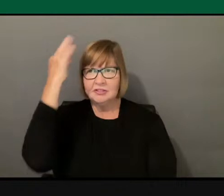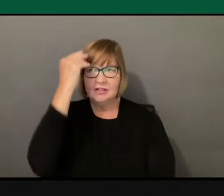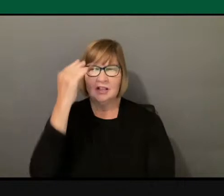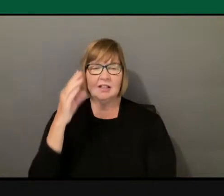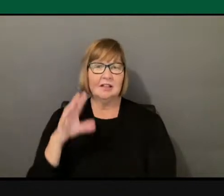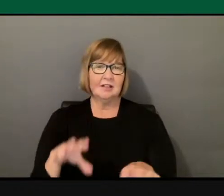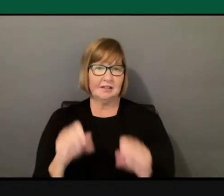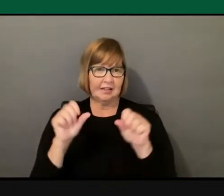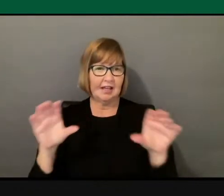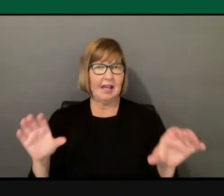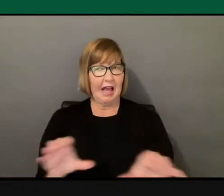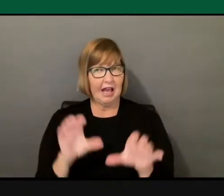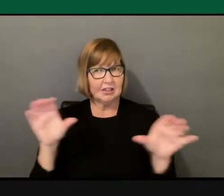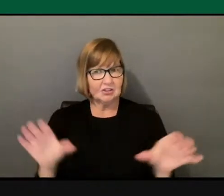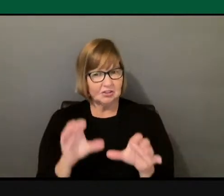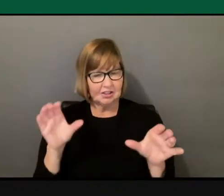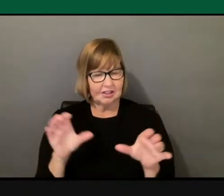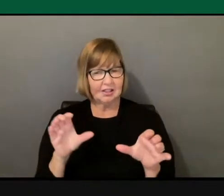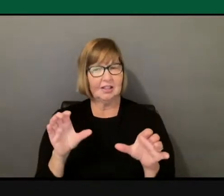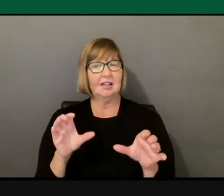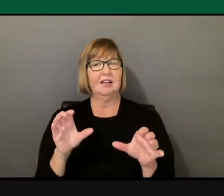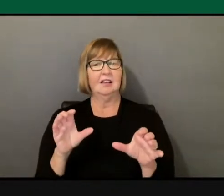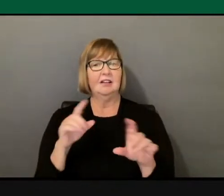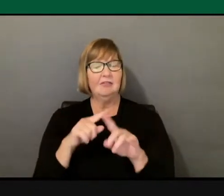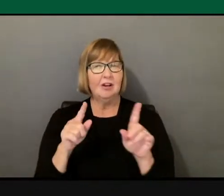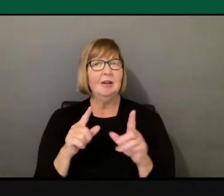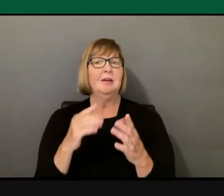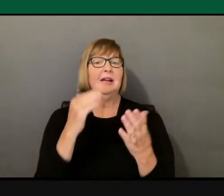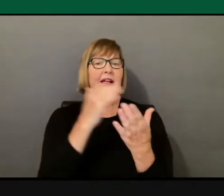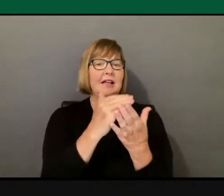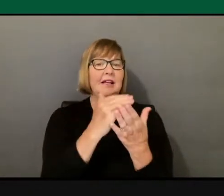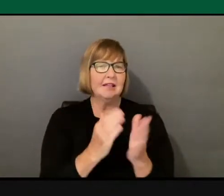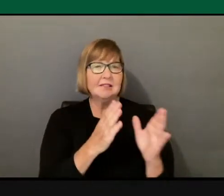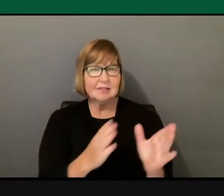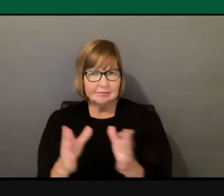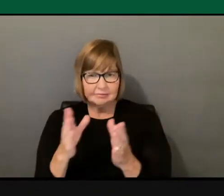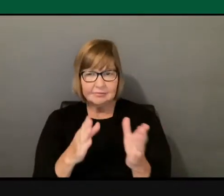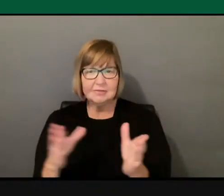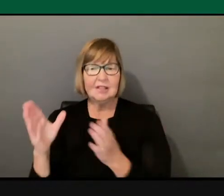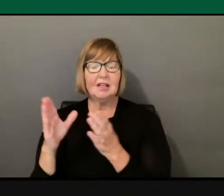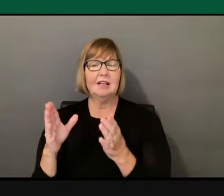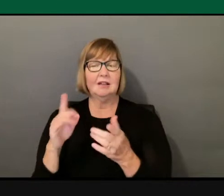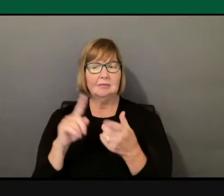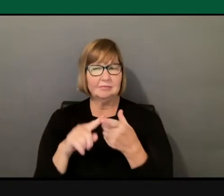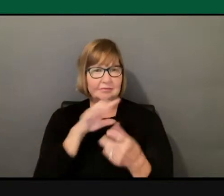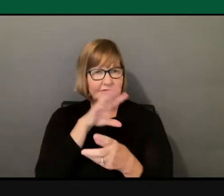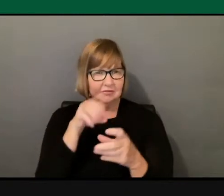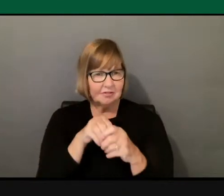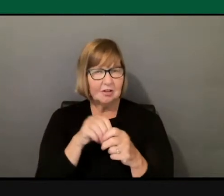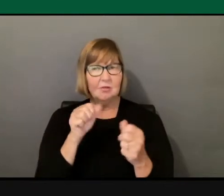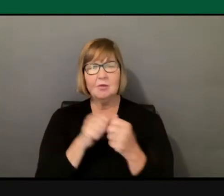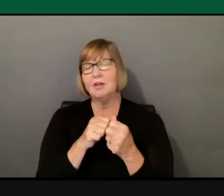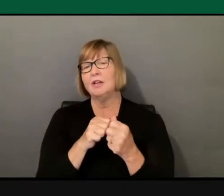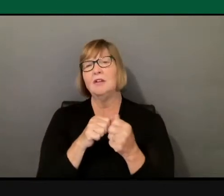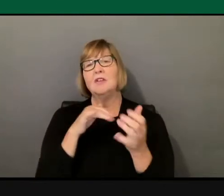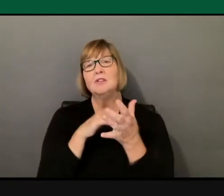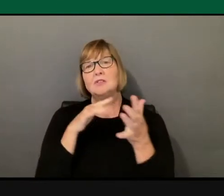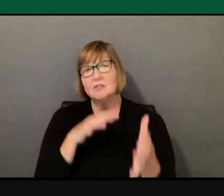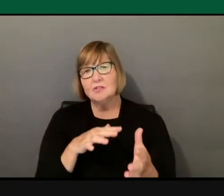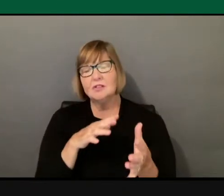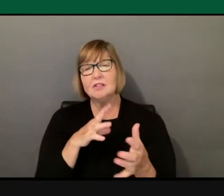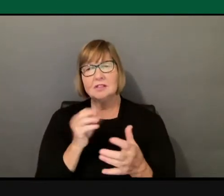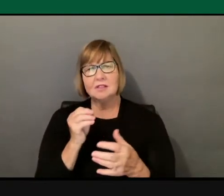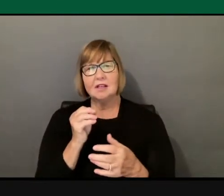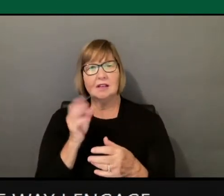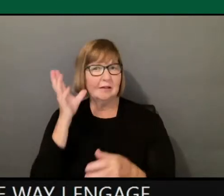my own reflection, right? From lesson planning to the way that I engaged with students, to the way that I engaged with parents, and